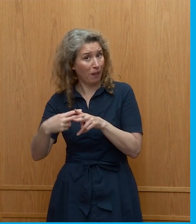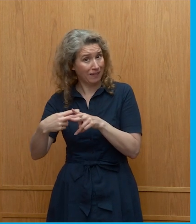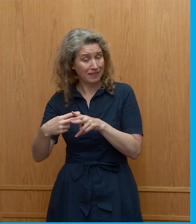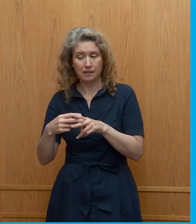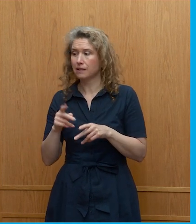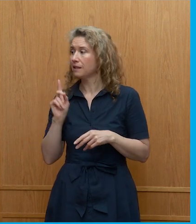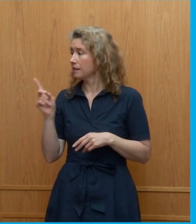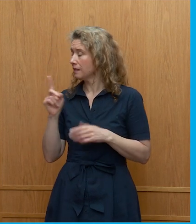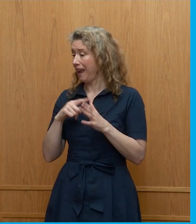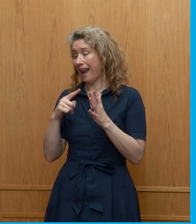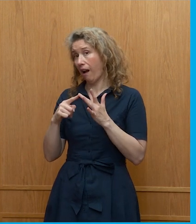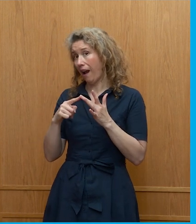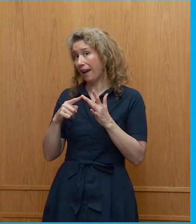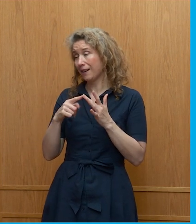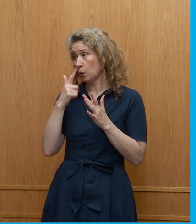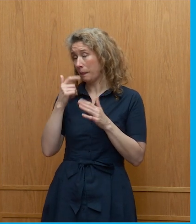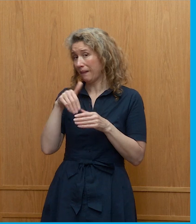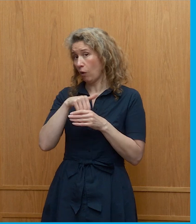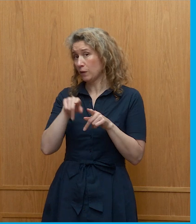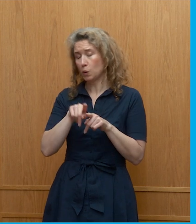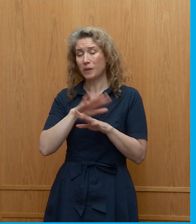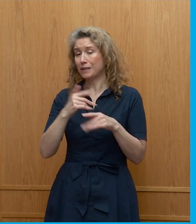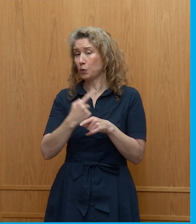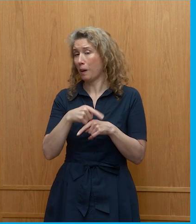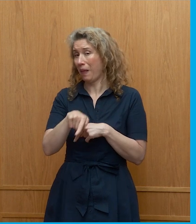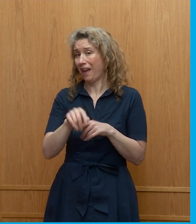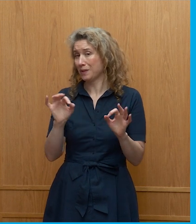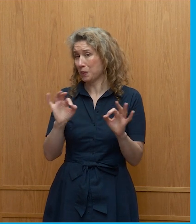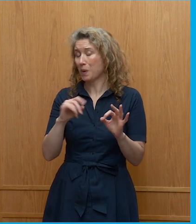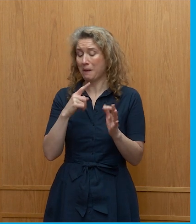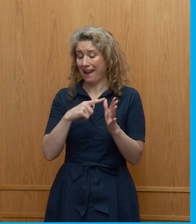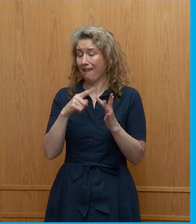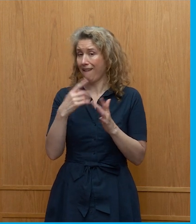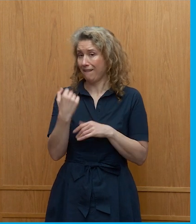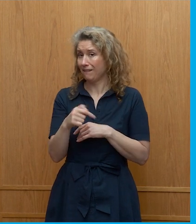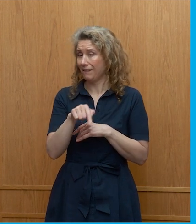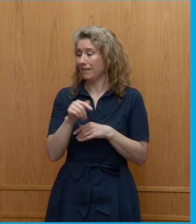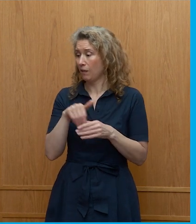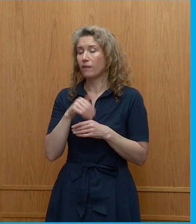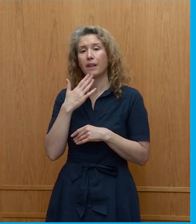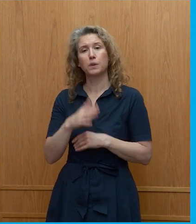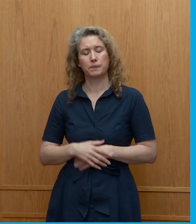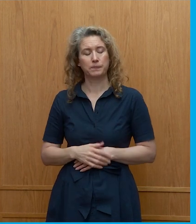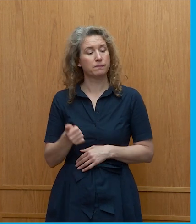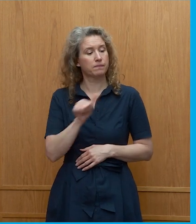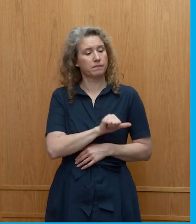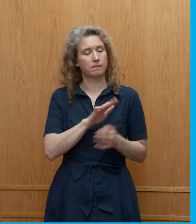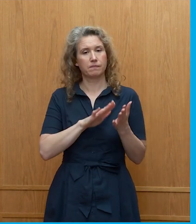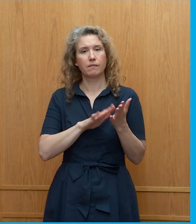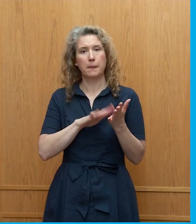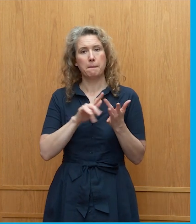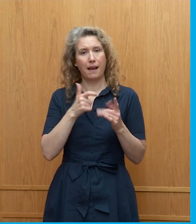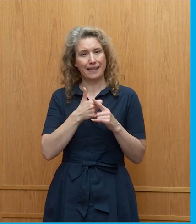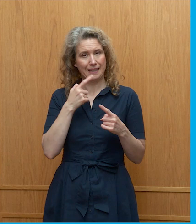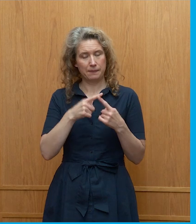may play a role in that which we didn't get into which is one of the other massive issues that we face collectively thank you thank you robert mike um